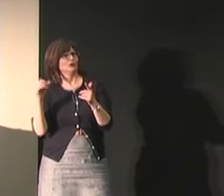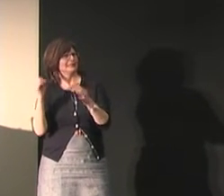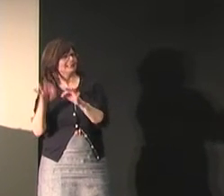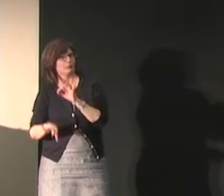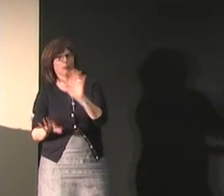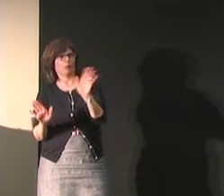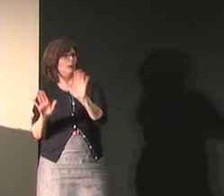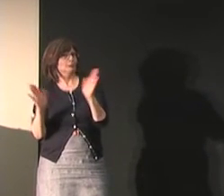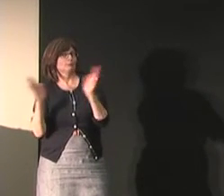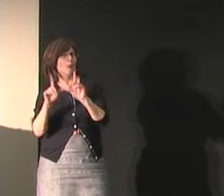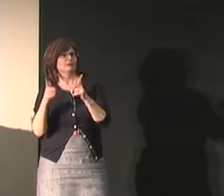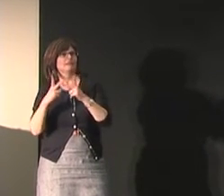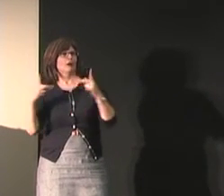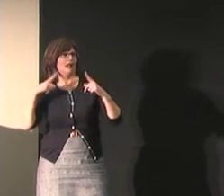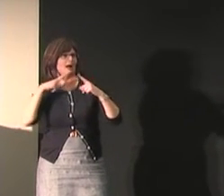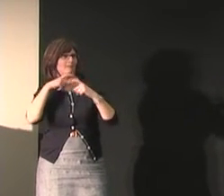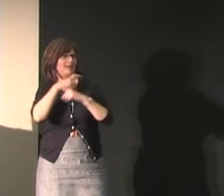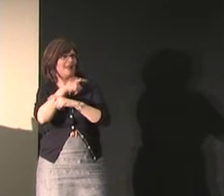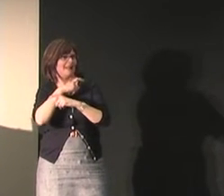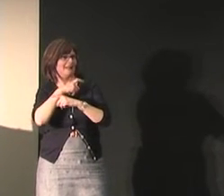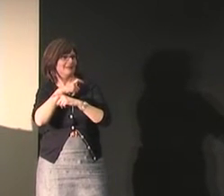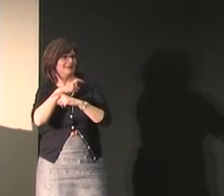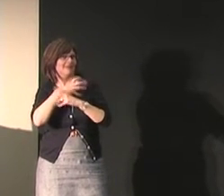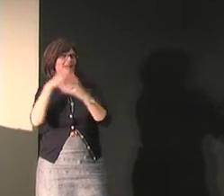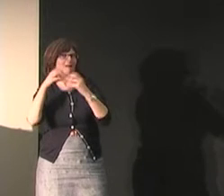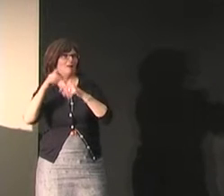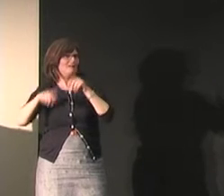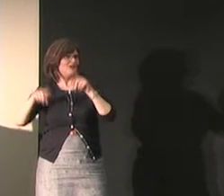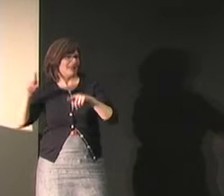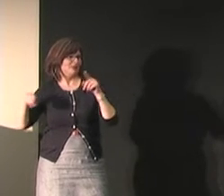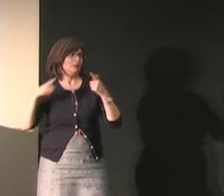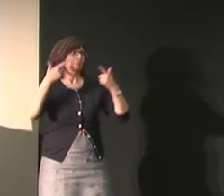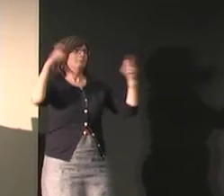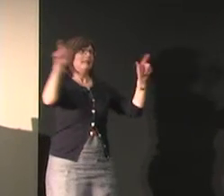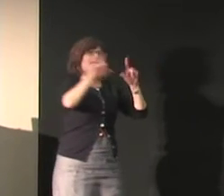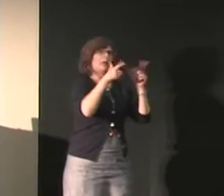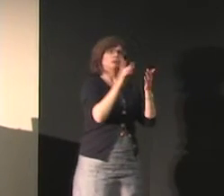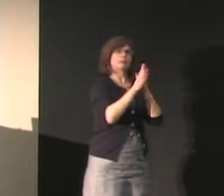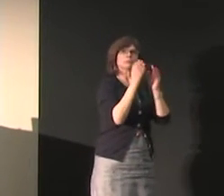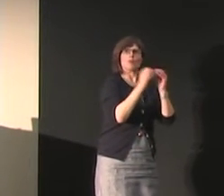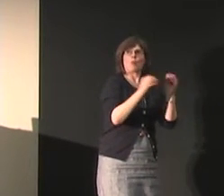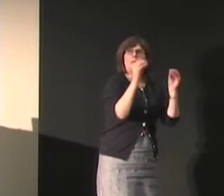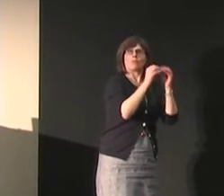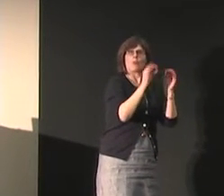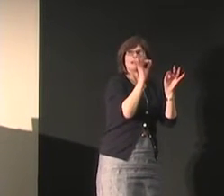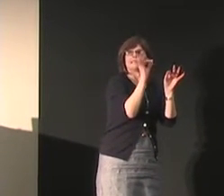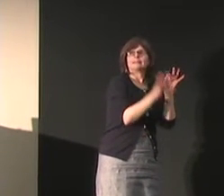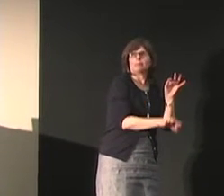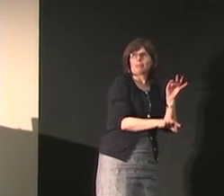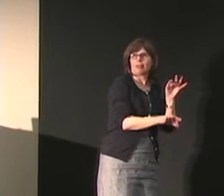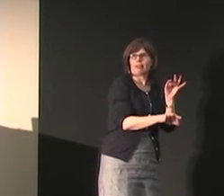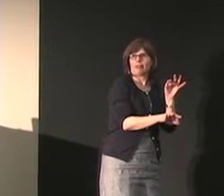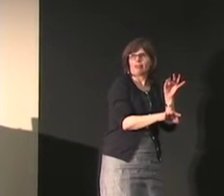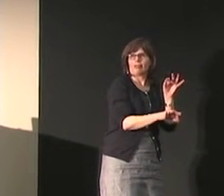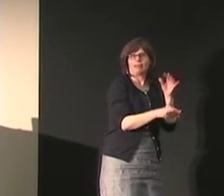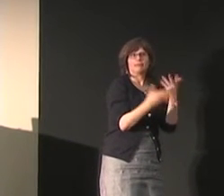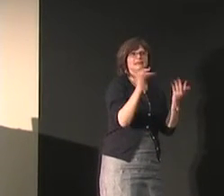and more standardized but in a smaller community of users it is more complex and more variation